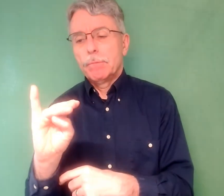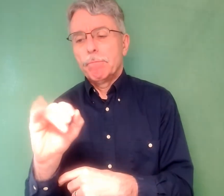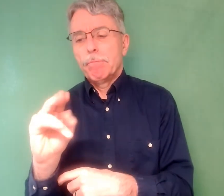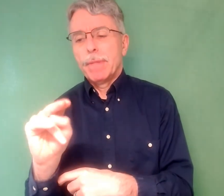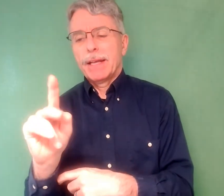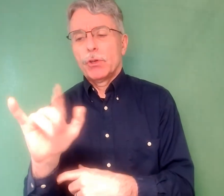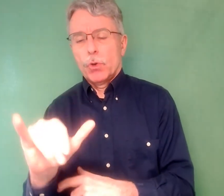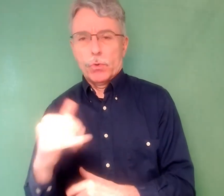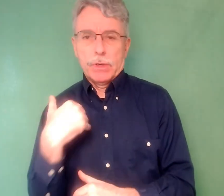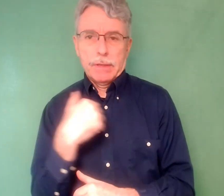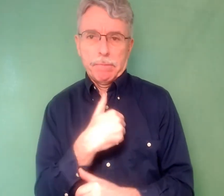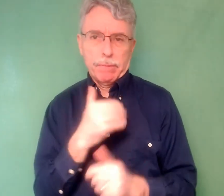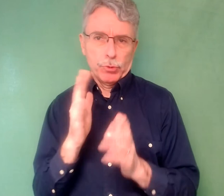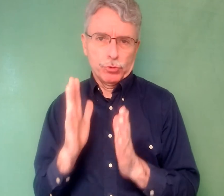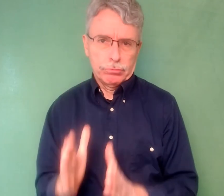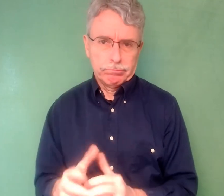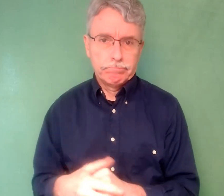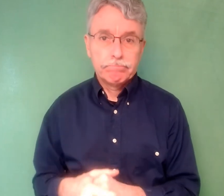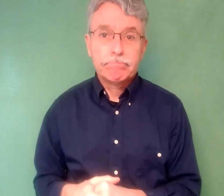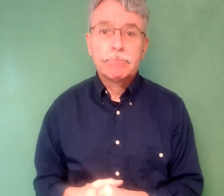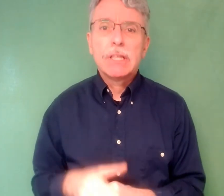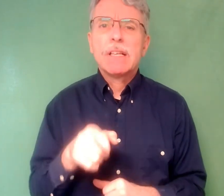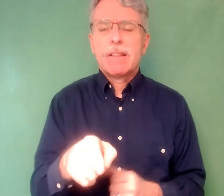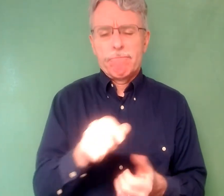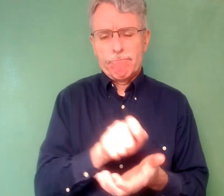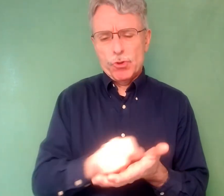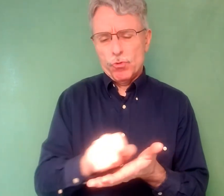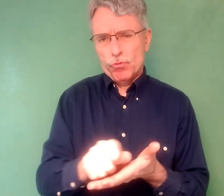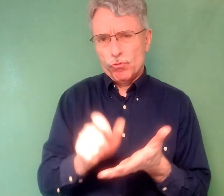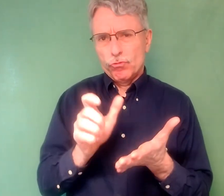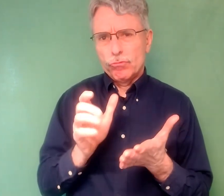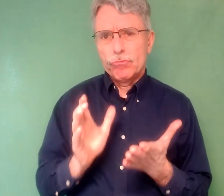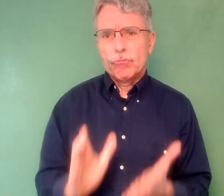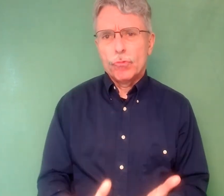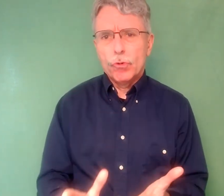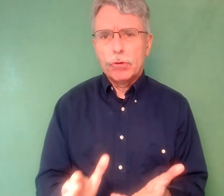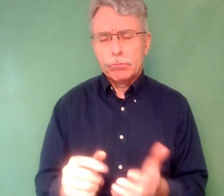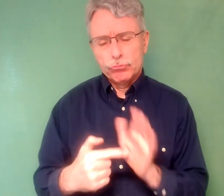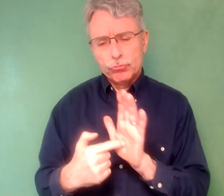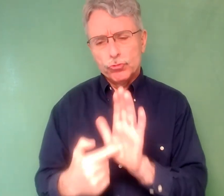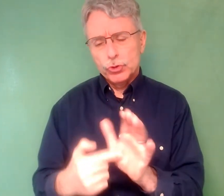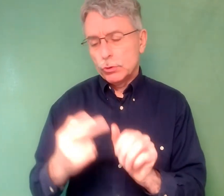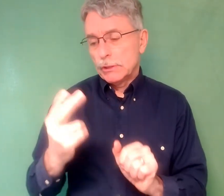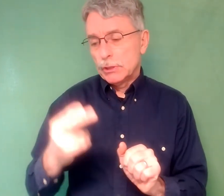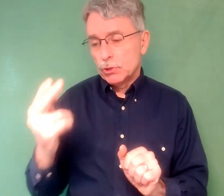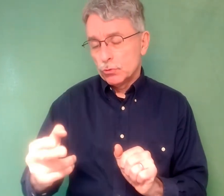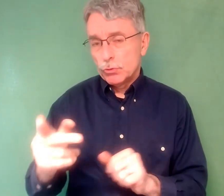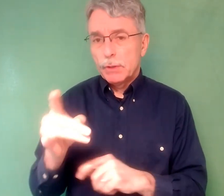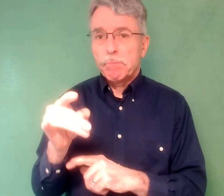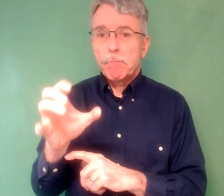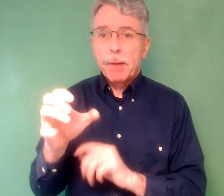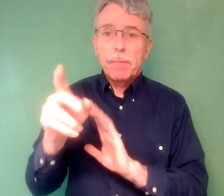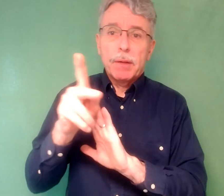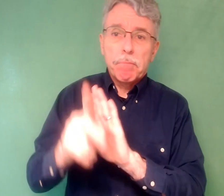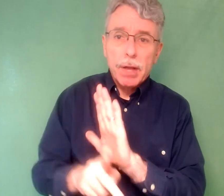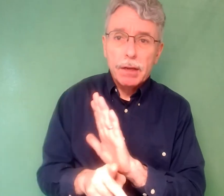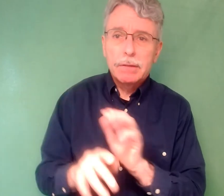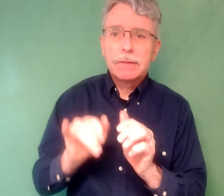parents are hearing. Military personnel who experience combat-related traumatic brain injuries with secondary hearing